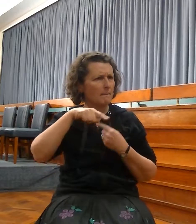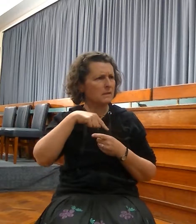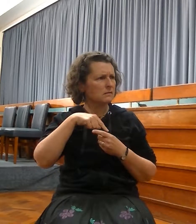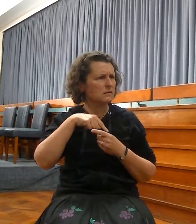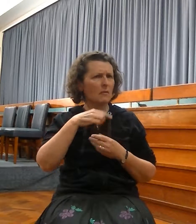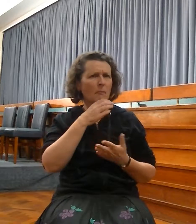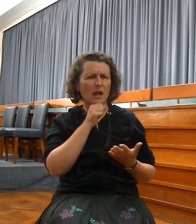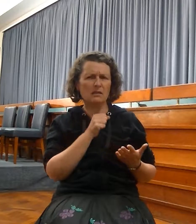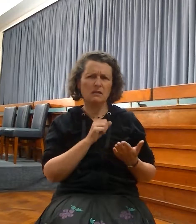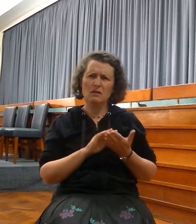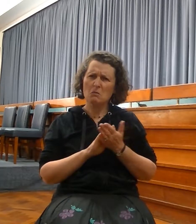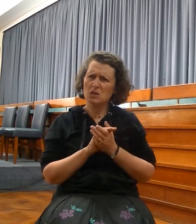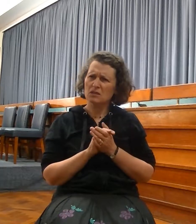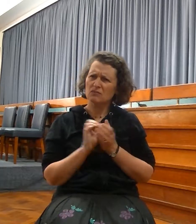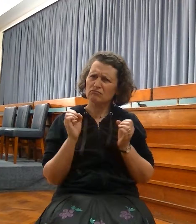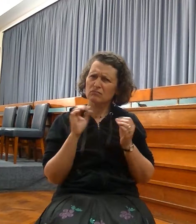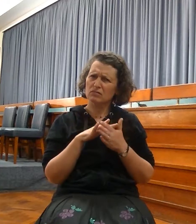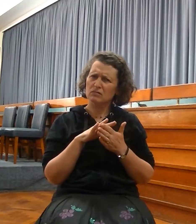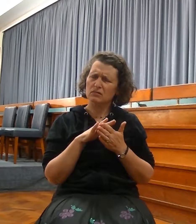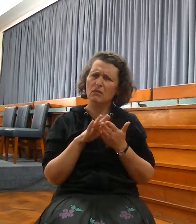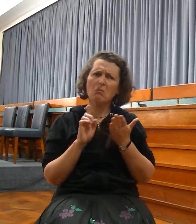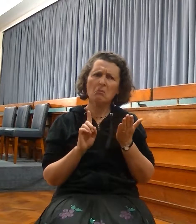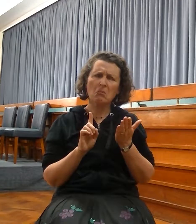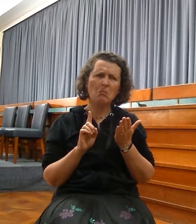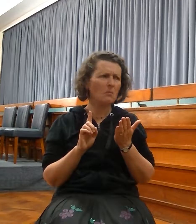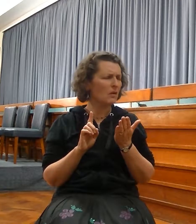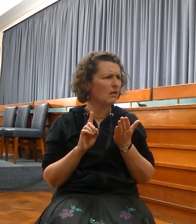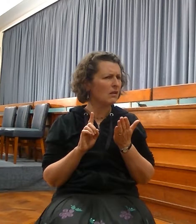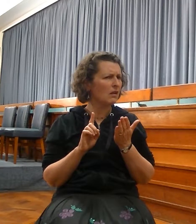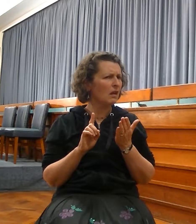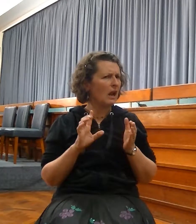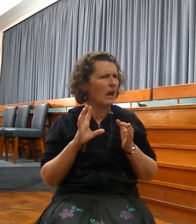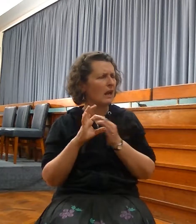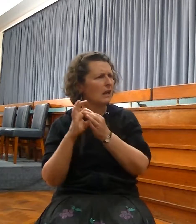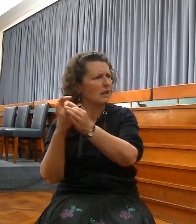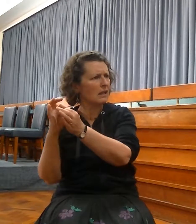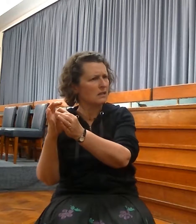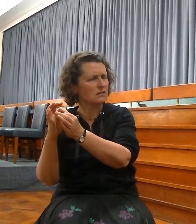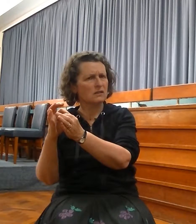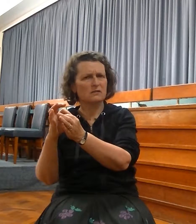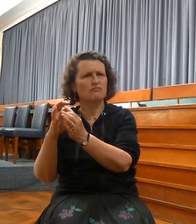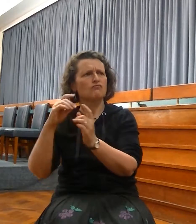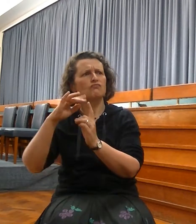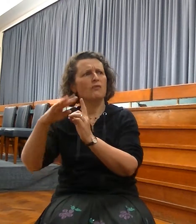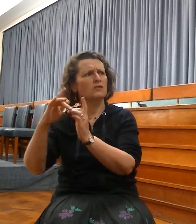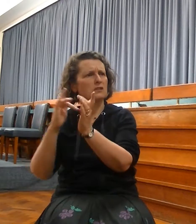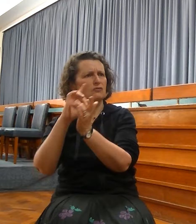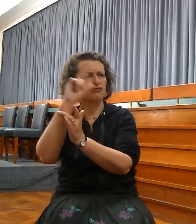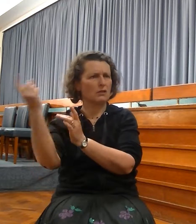It is, we believe, a prophecy of the coming of Christ. But it's in very failed